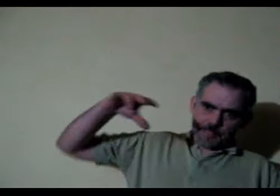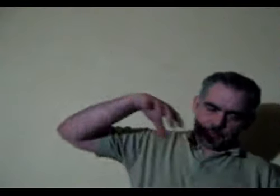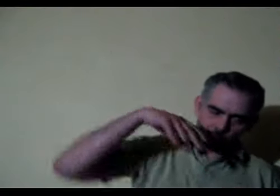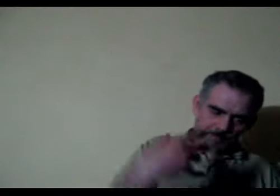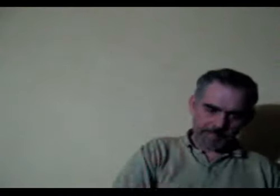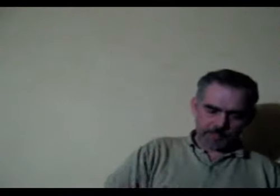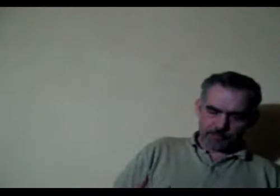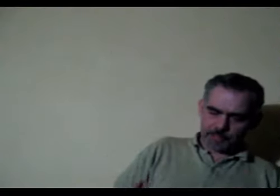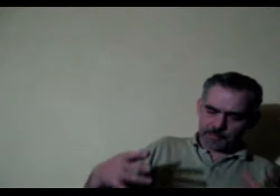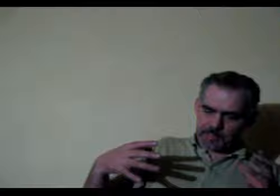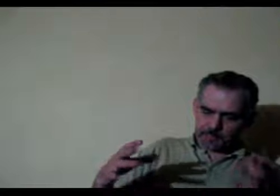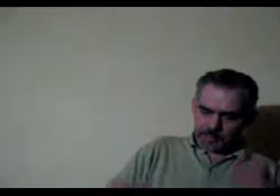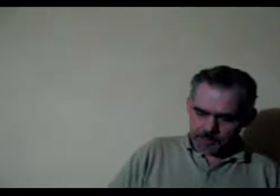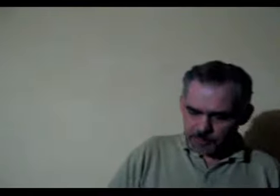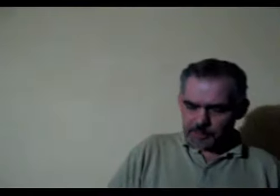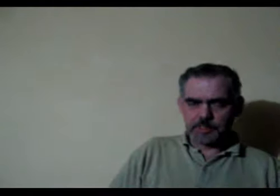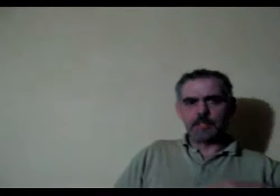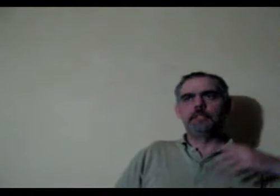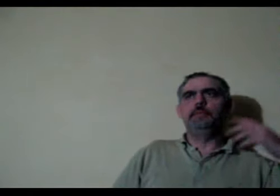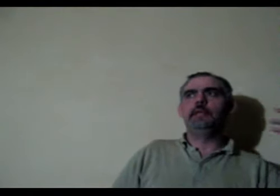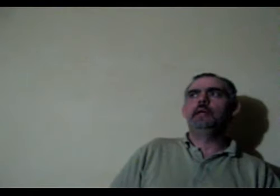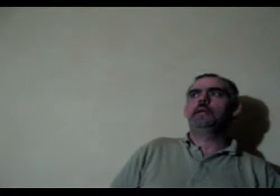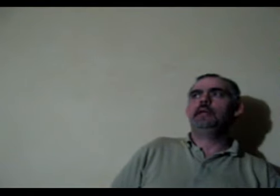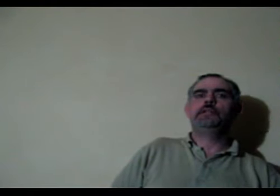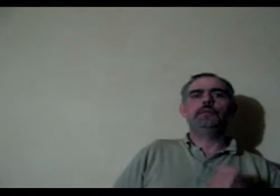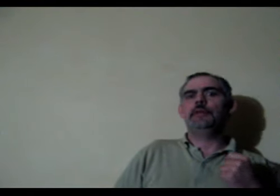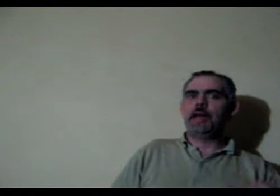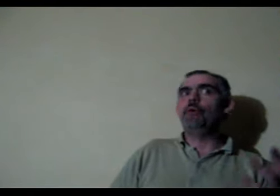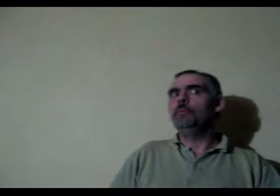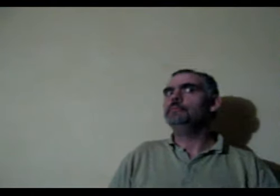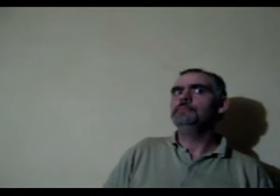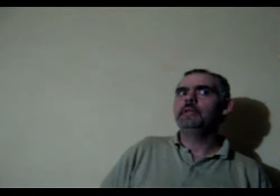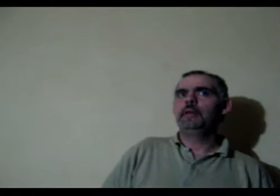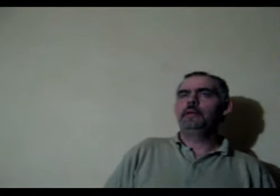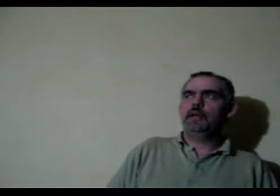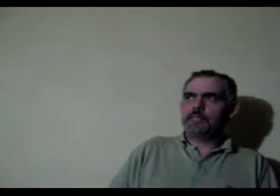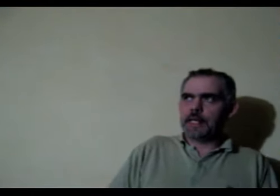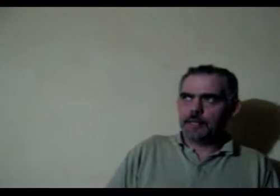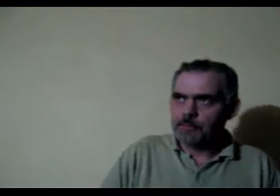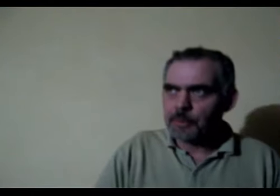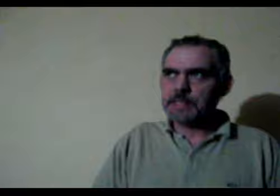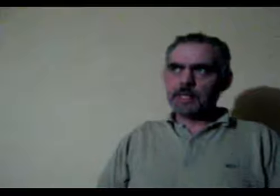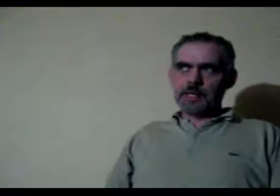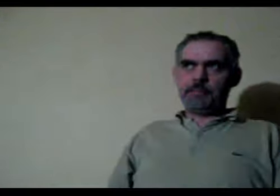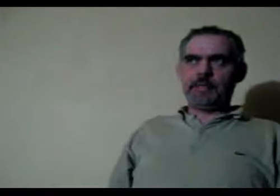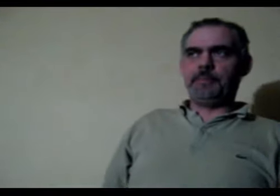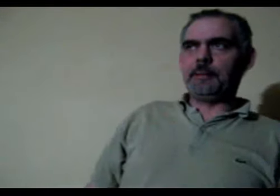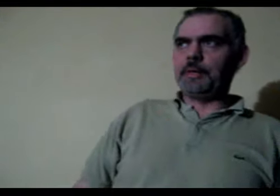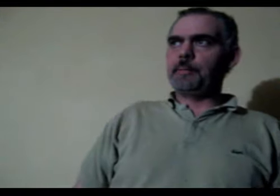um... then if you go back you'll find that left handers were considered to be connected to the devil you know I was like I'm not going to tie your hand behind your